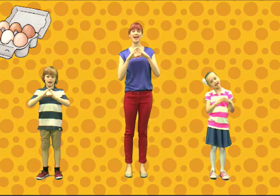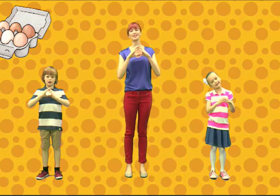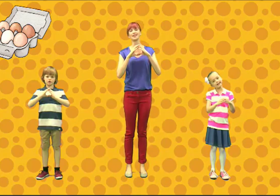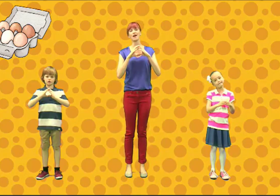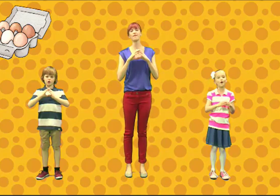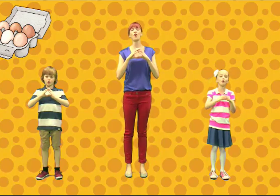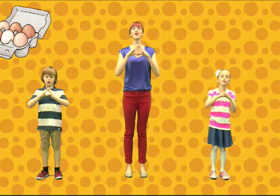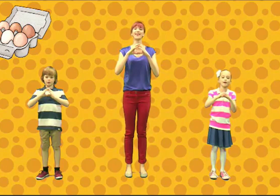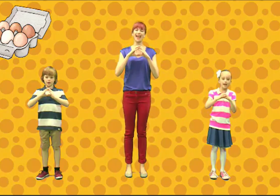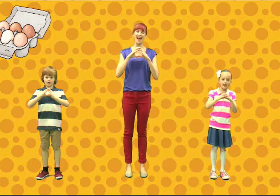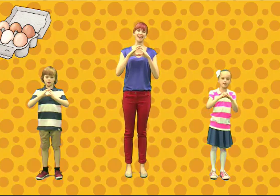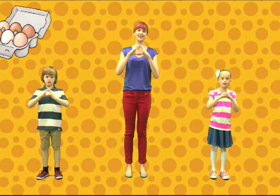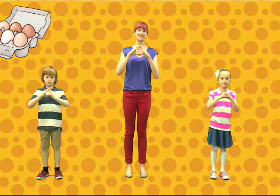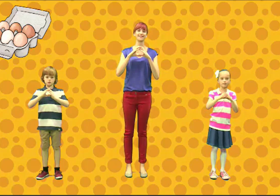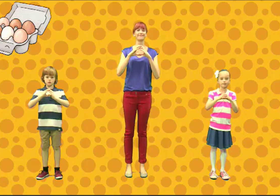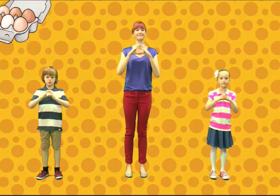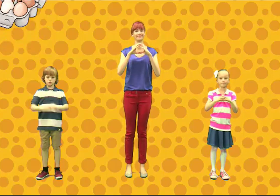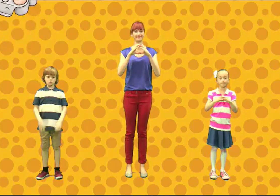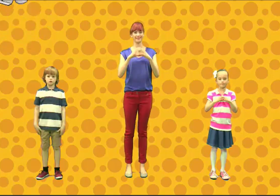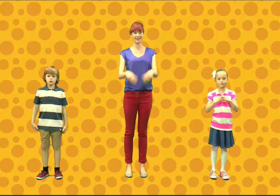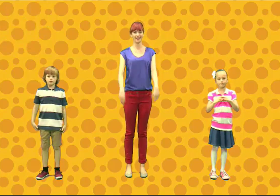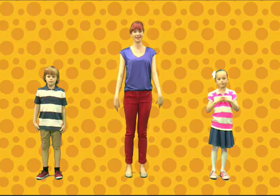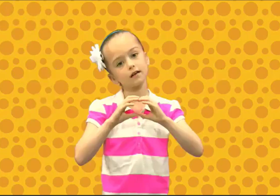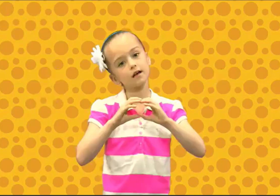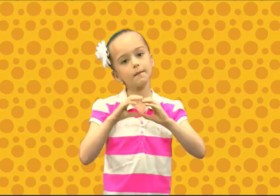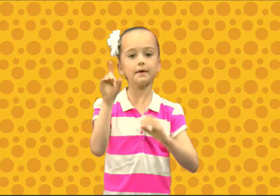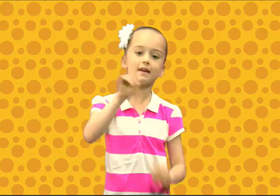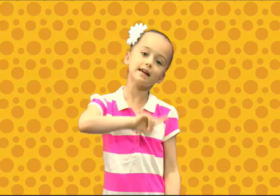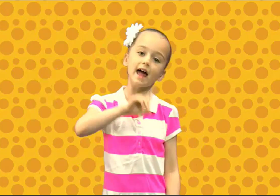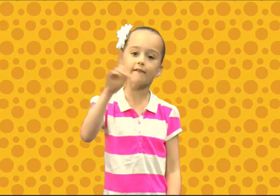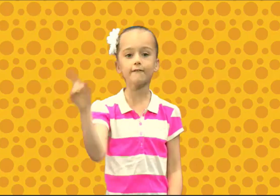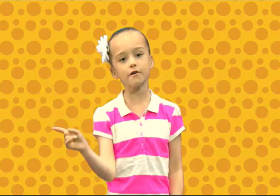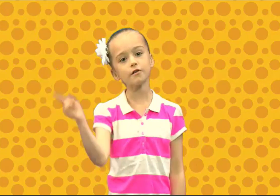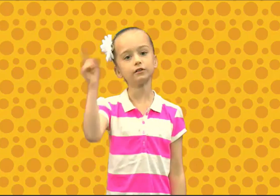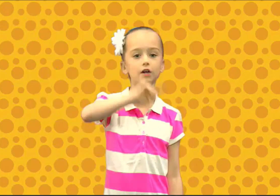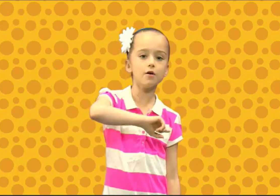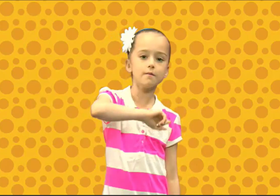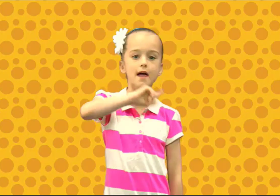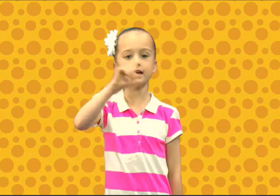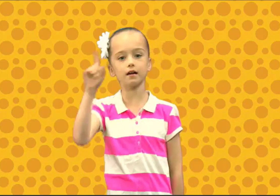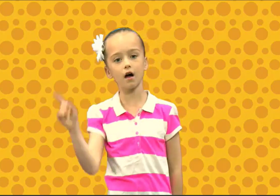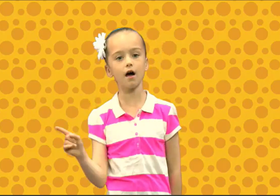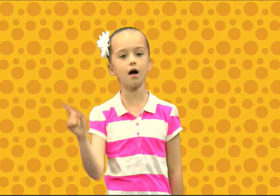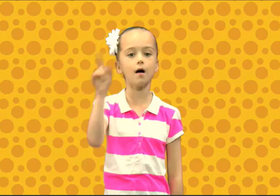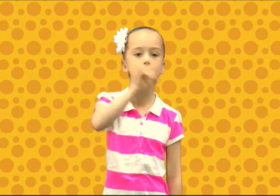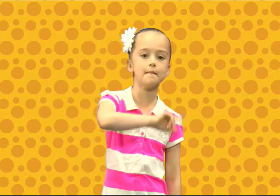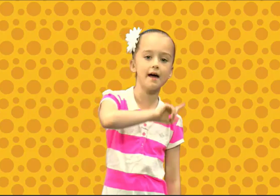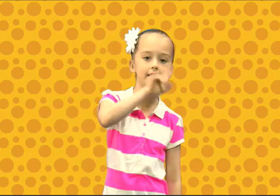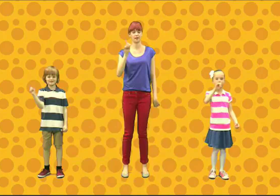eggs for a cake Be careful, don't make a mess